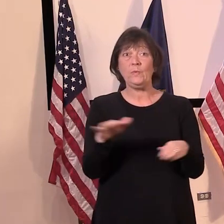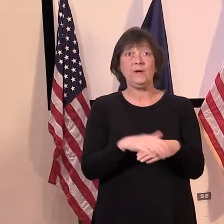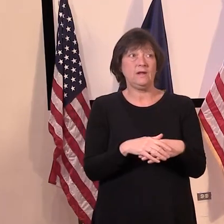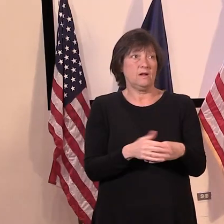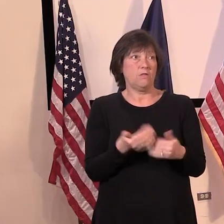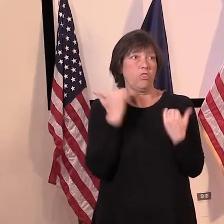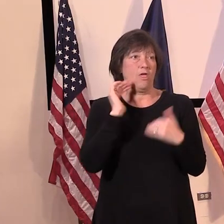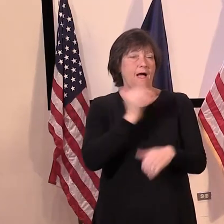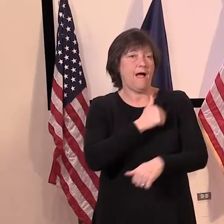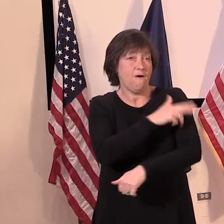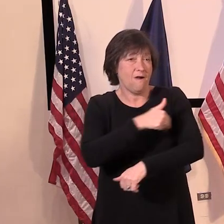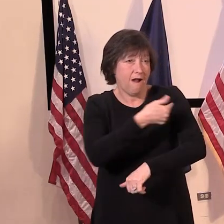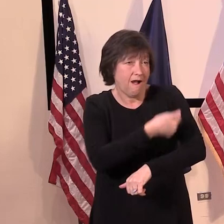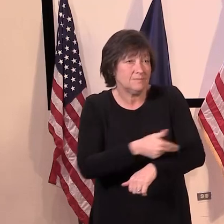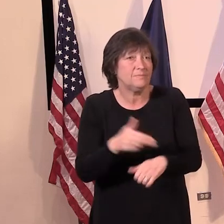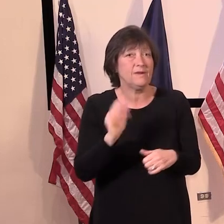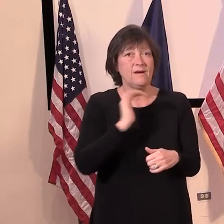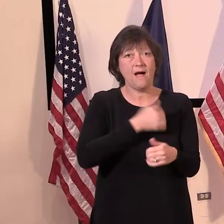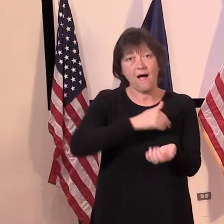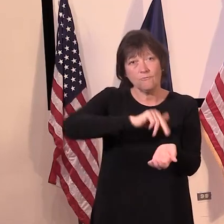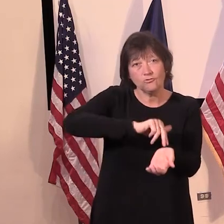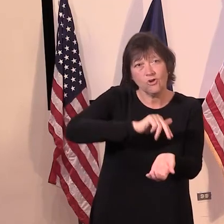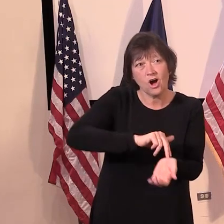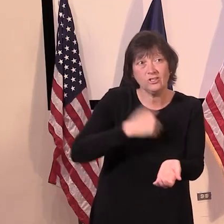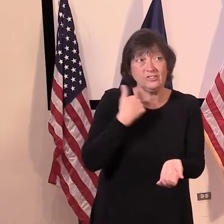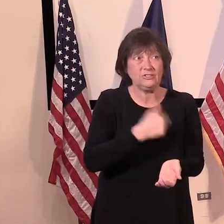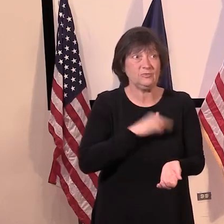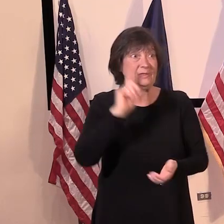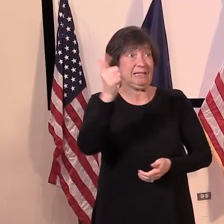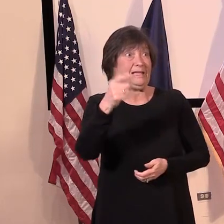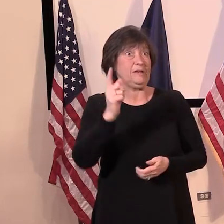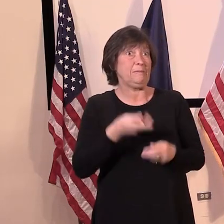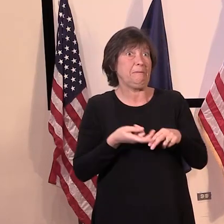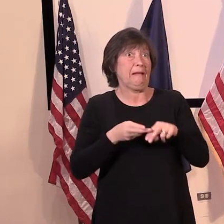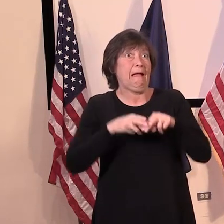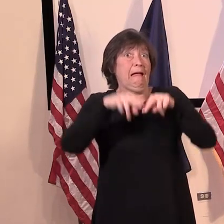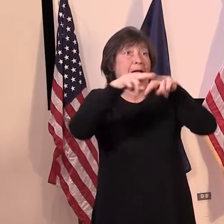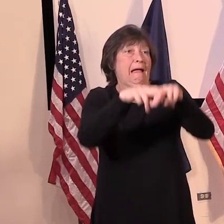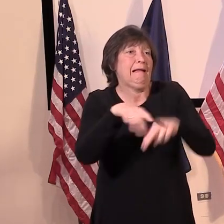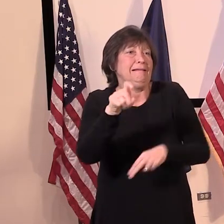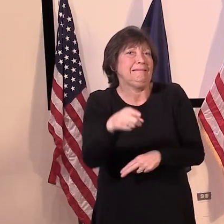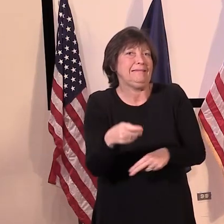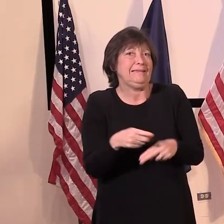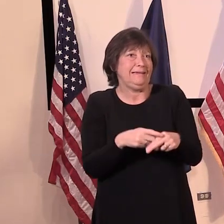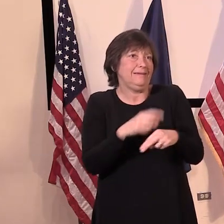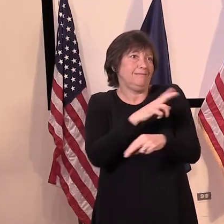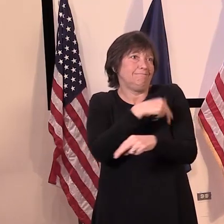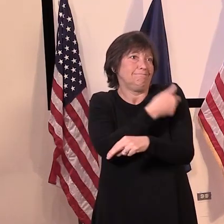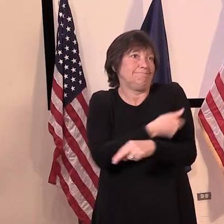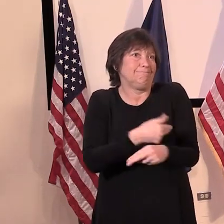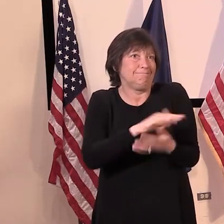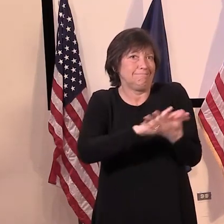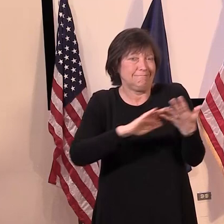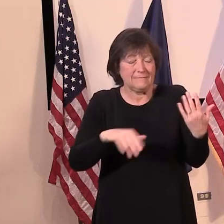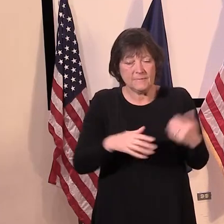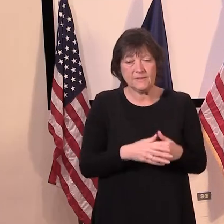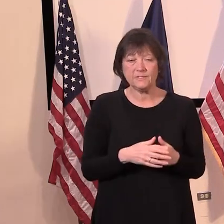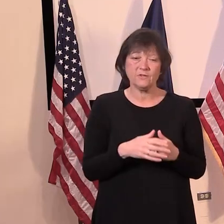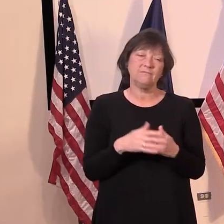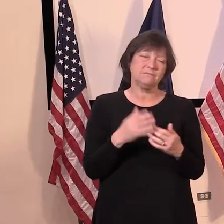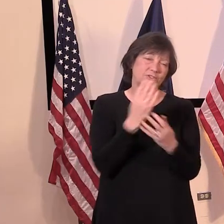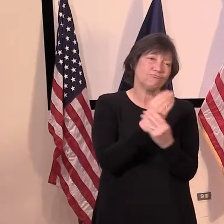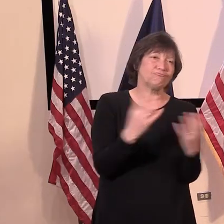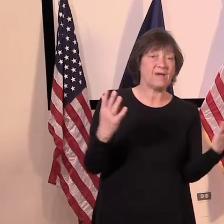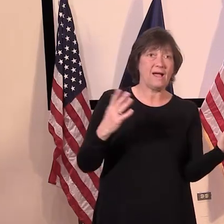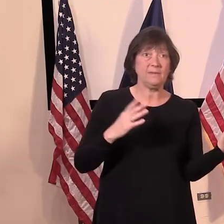healthcare capacity because we could use, we might need it at some point. So I just say, again, with all the good news, I just want to let people know what's on